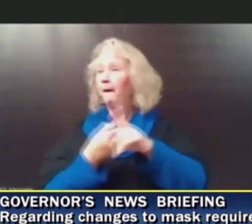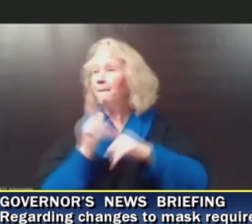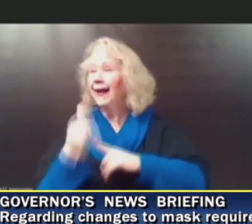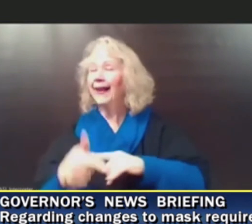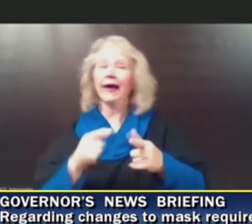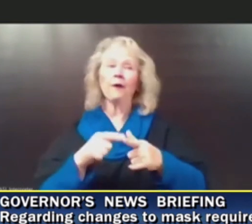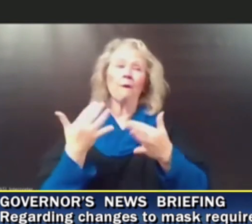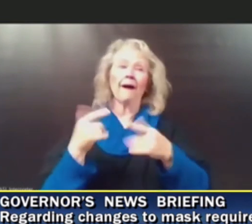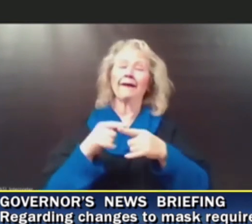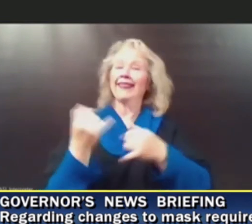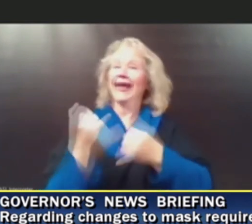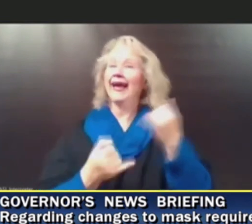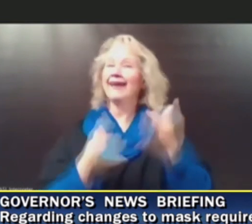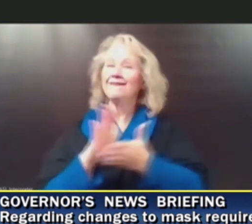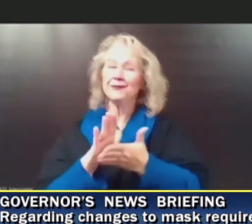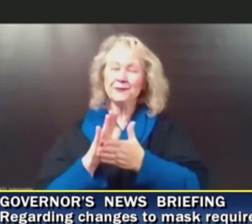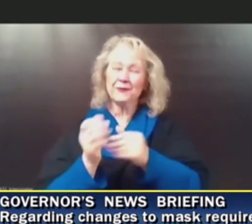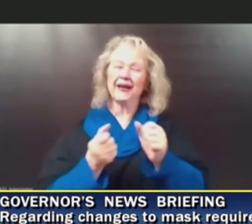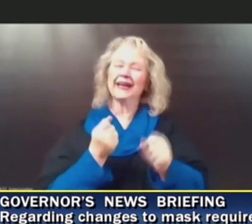school year.